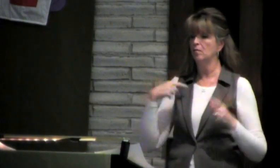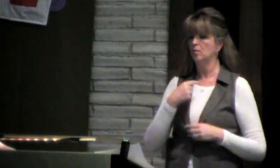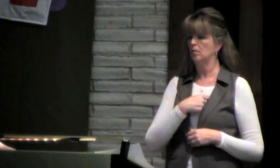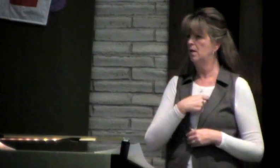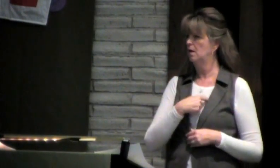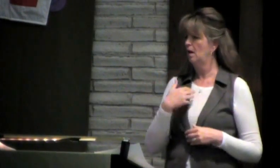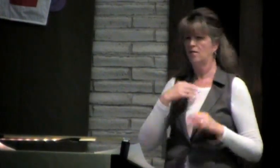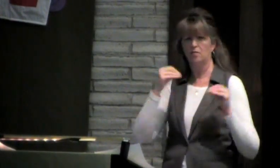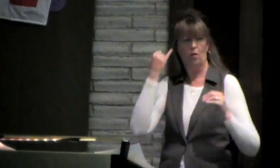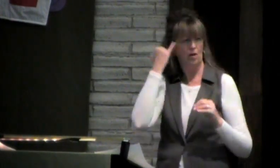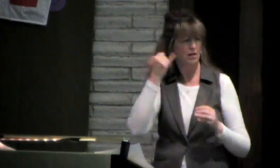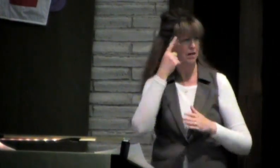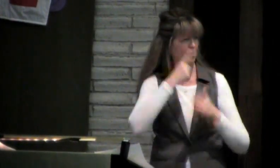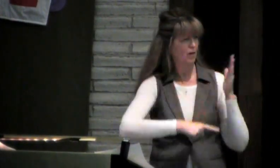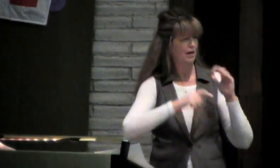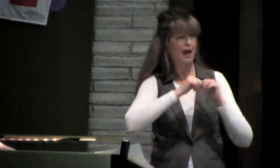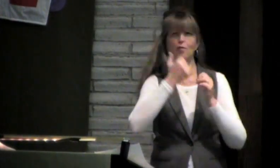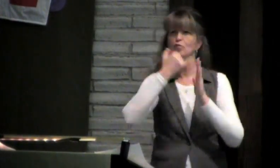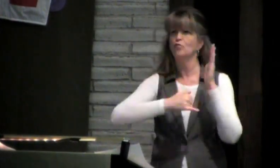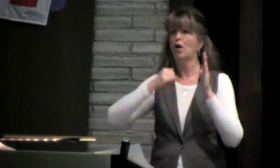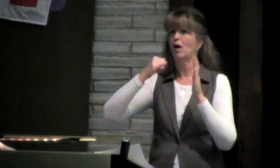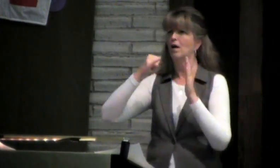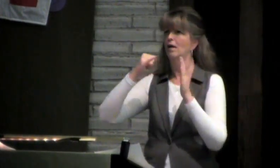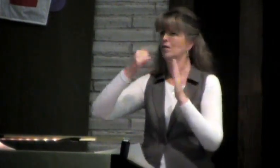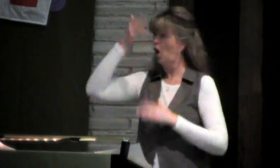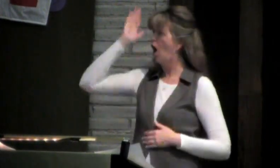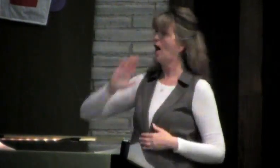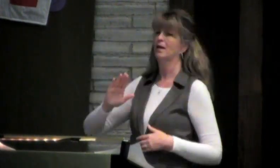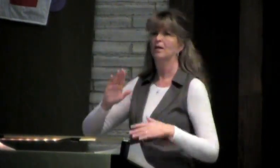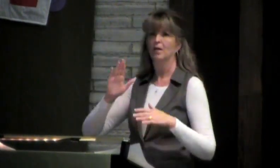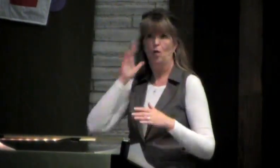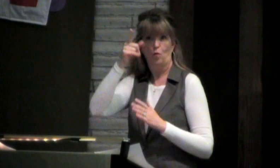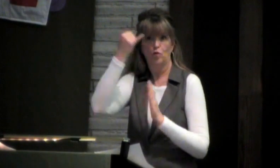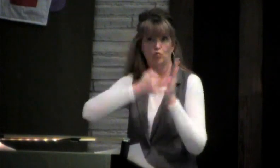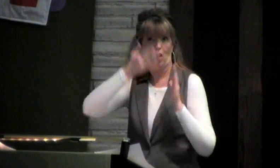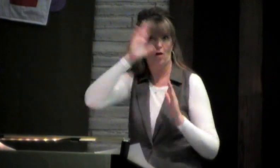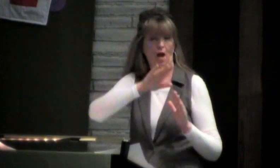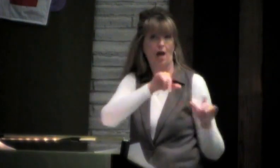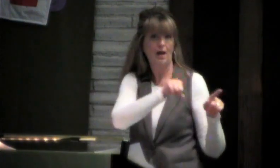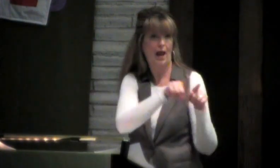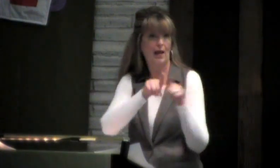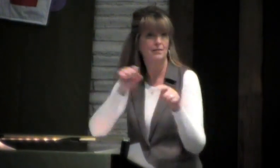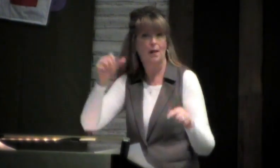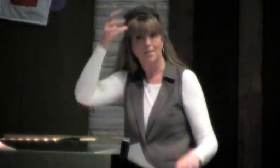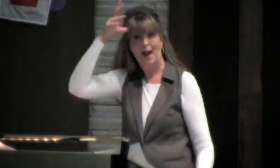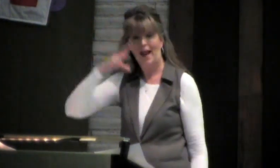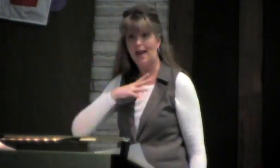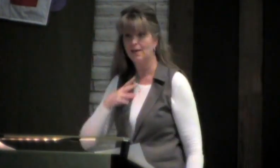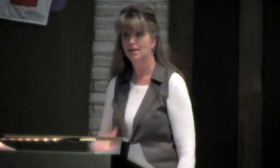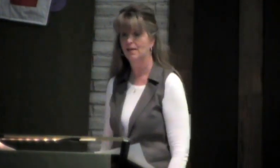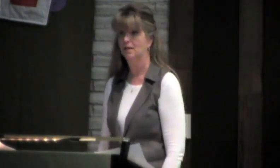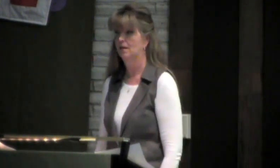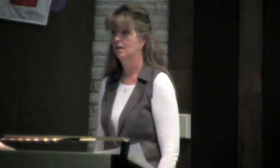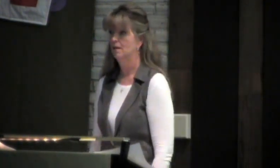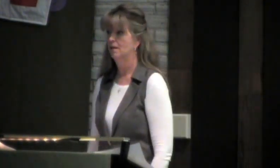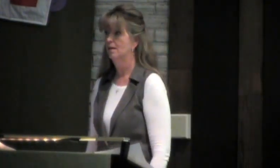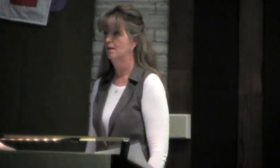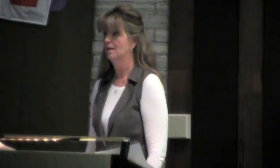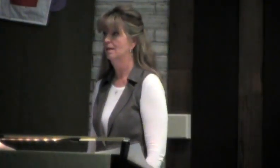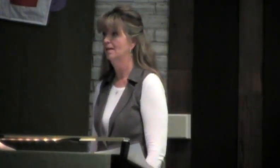So, we can draw those type of pictures, but most of us have no idea how to call, how to draw God.